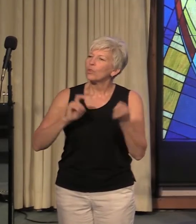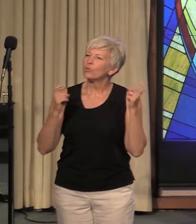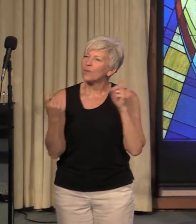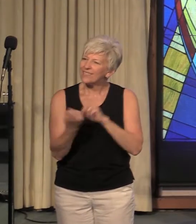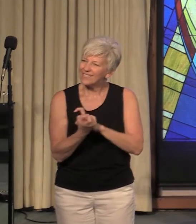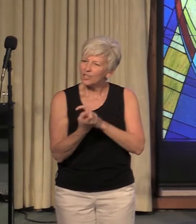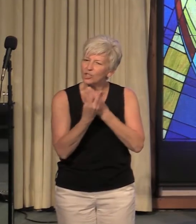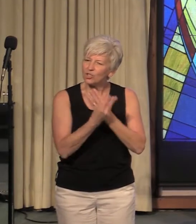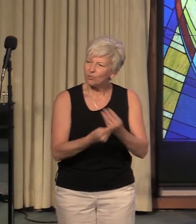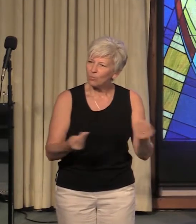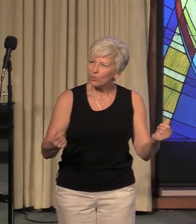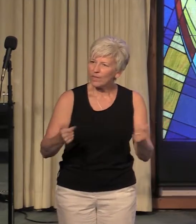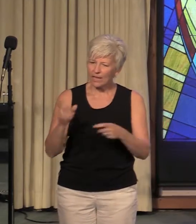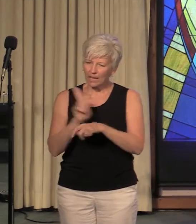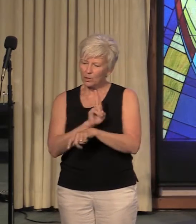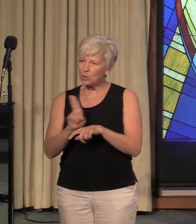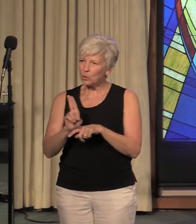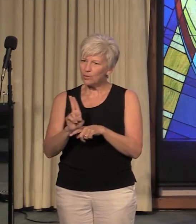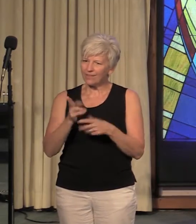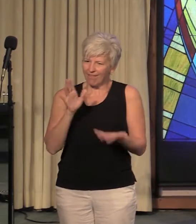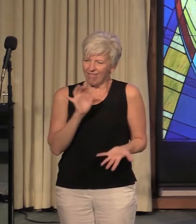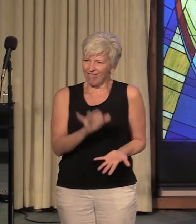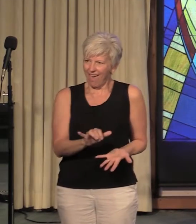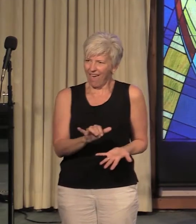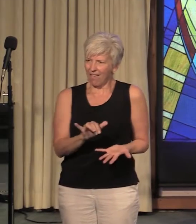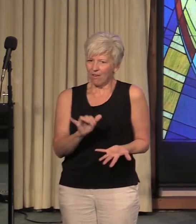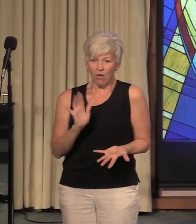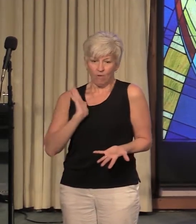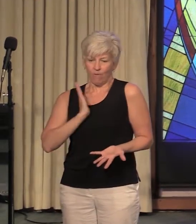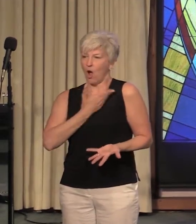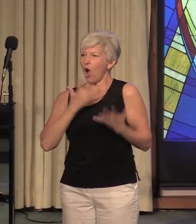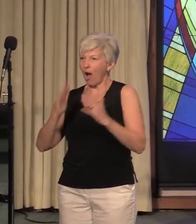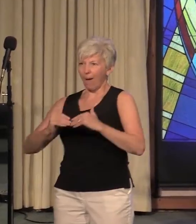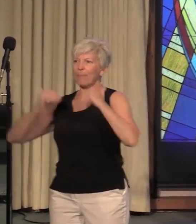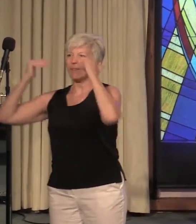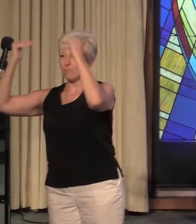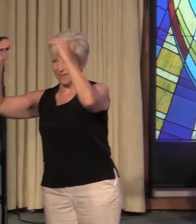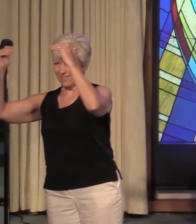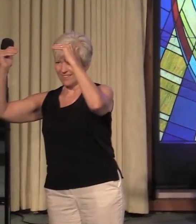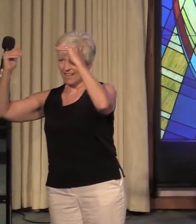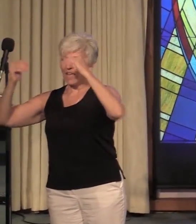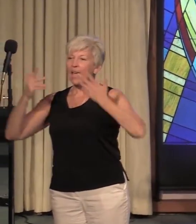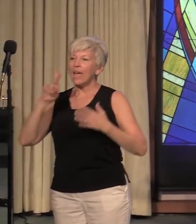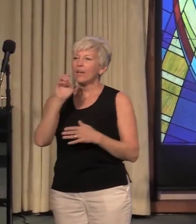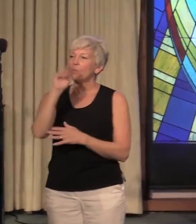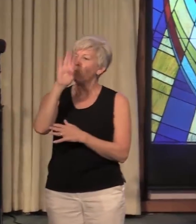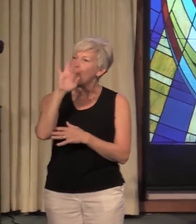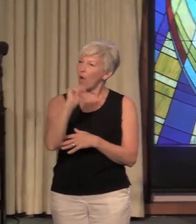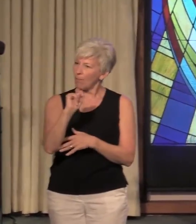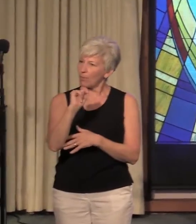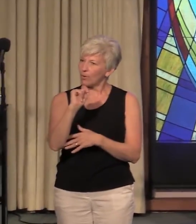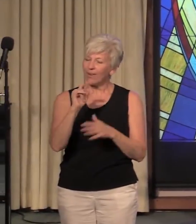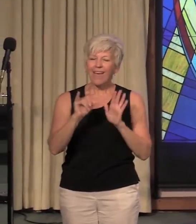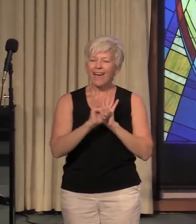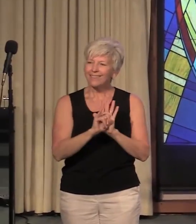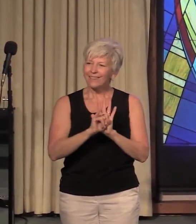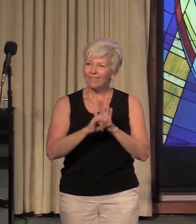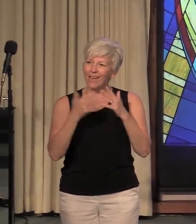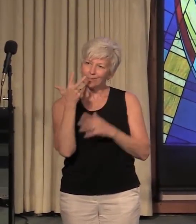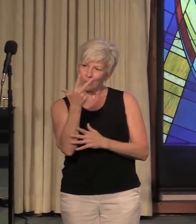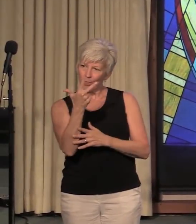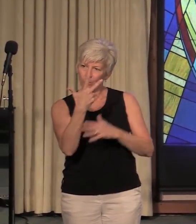upliftment and unfoldment. And Robert identifies three stages that transitions